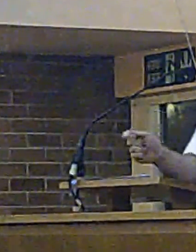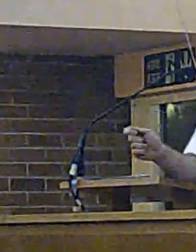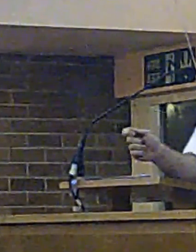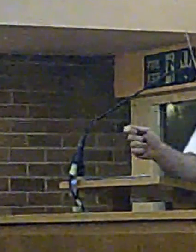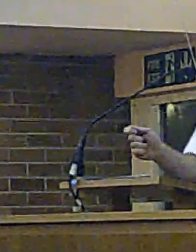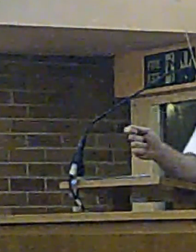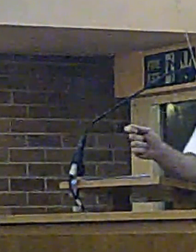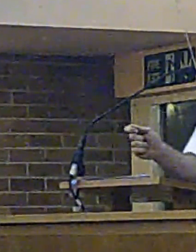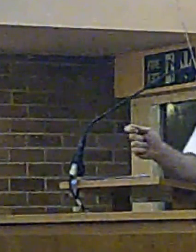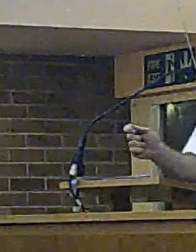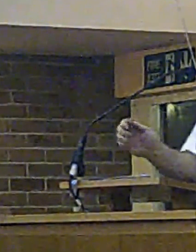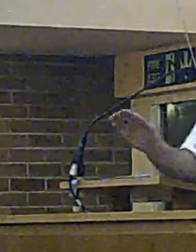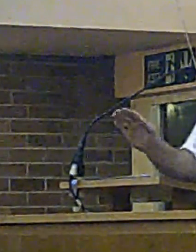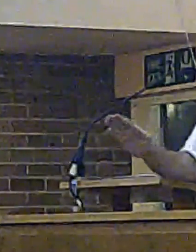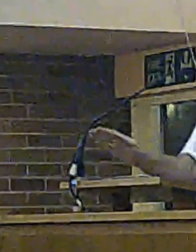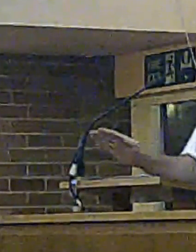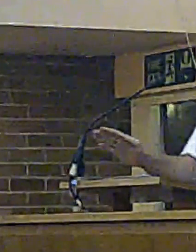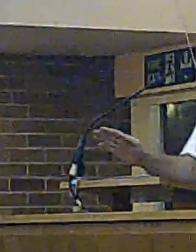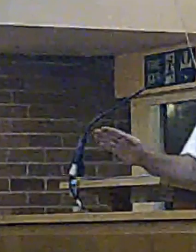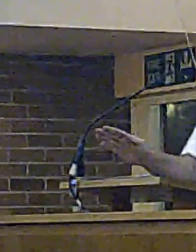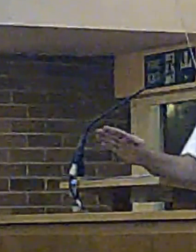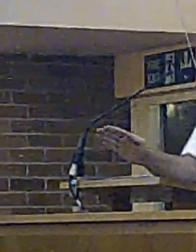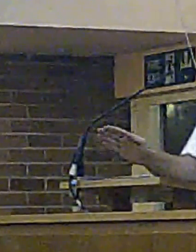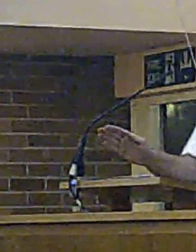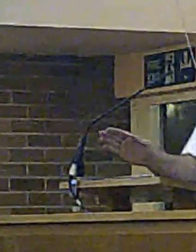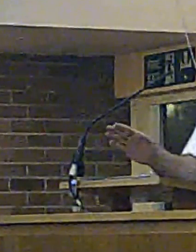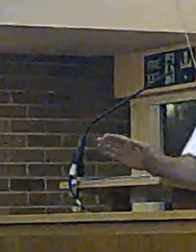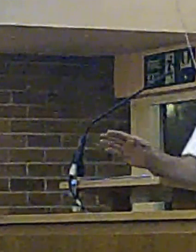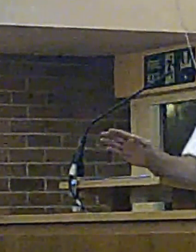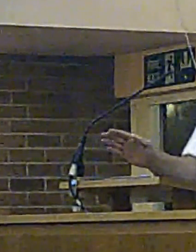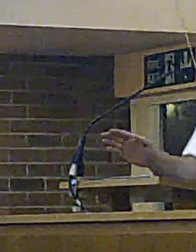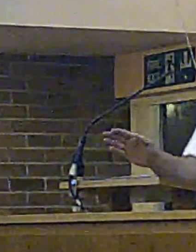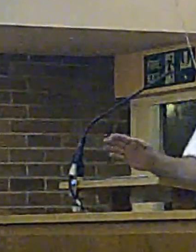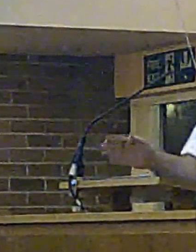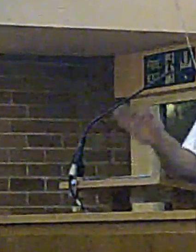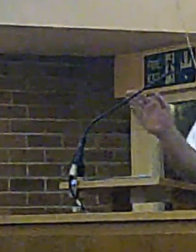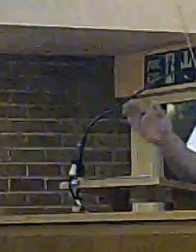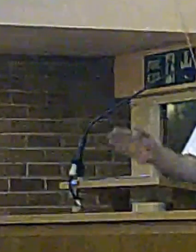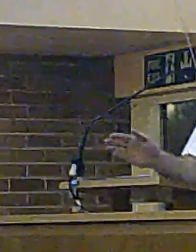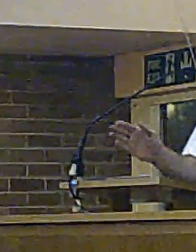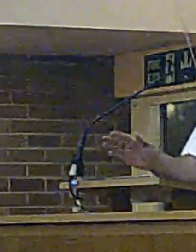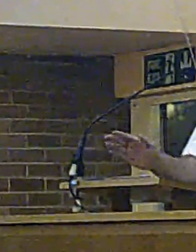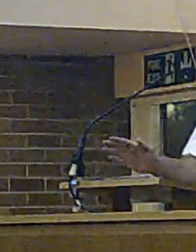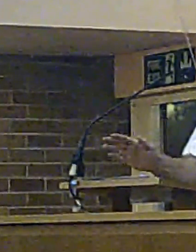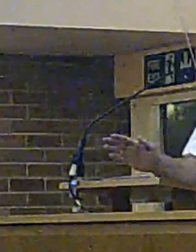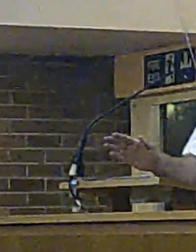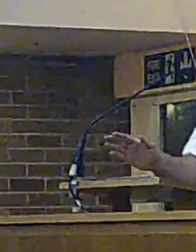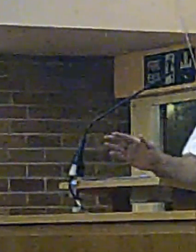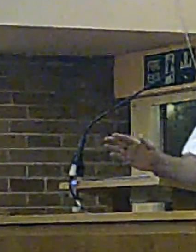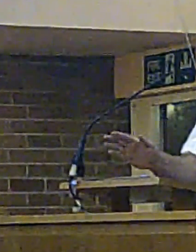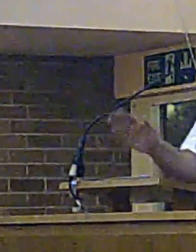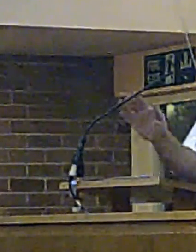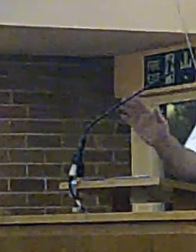Greaseby happy. That is in no way meant to be an inflammatory comment. It is true.